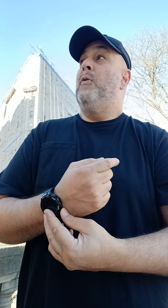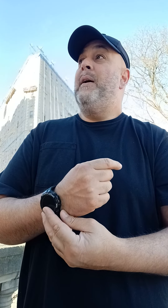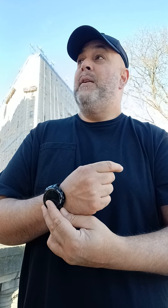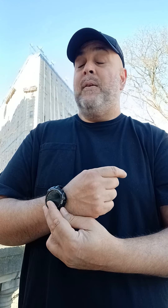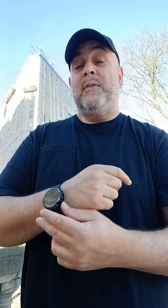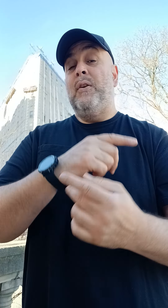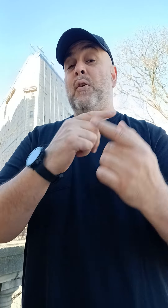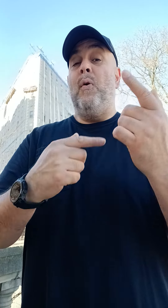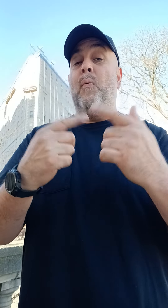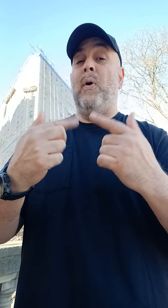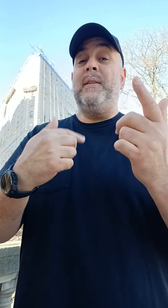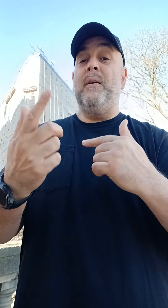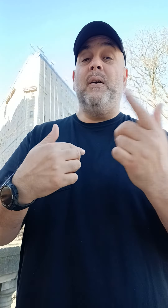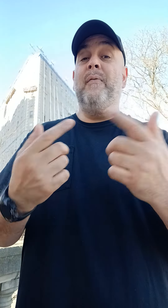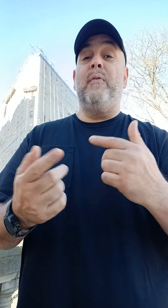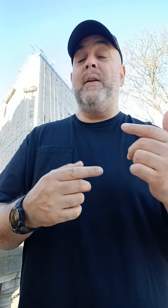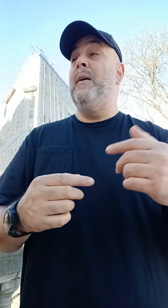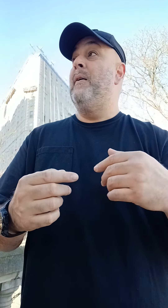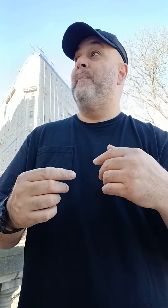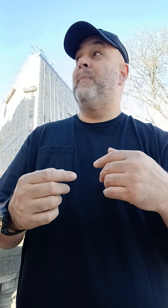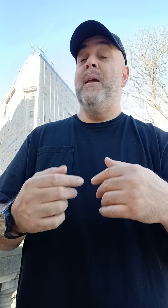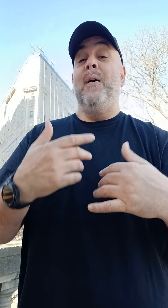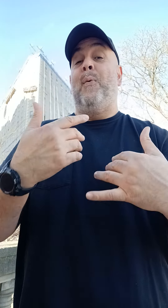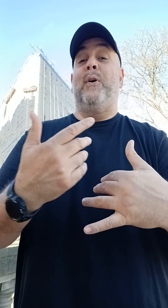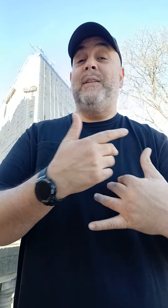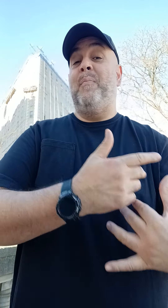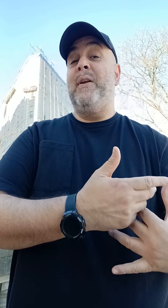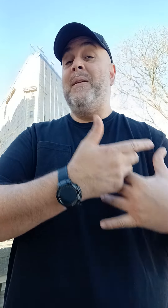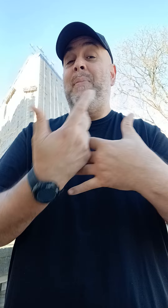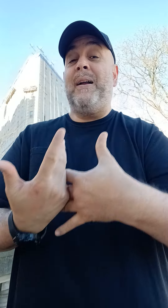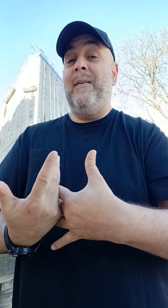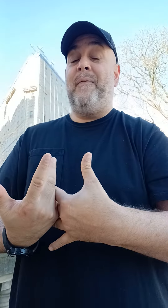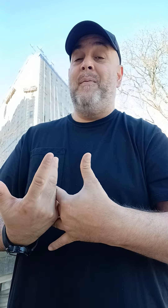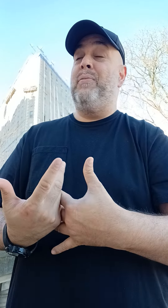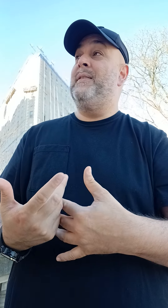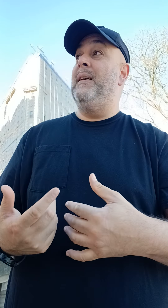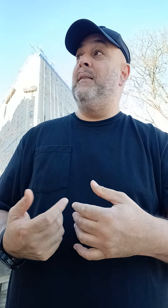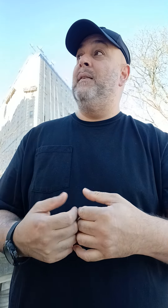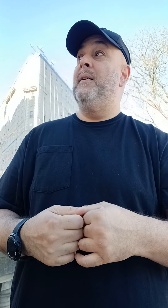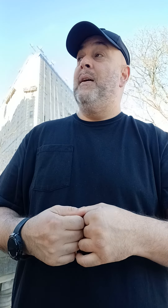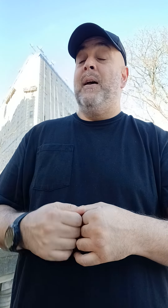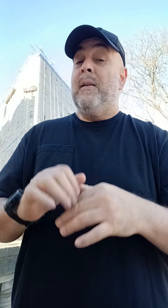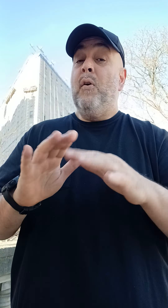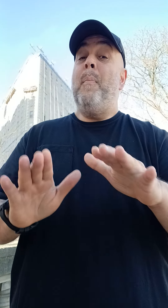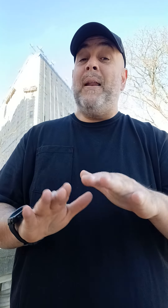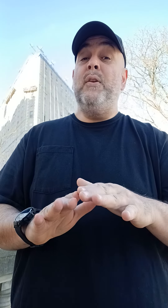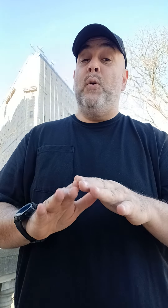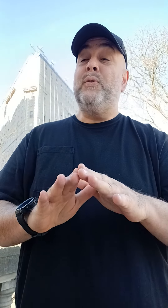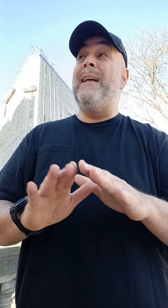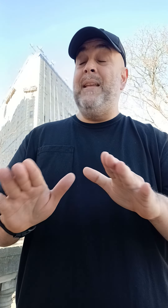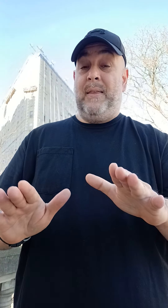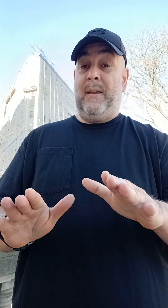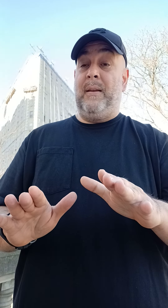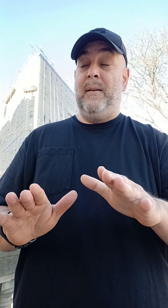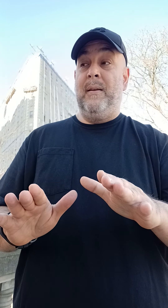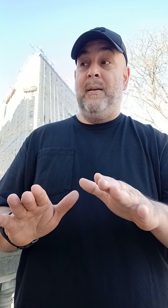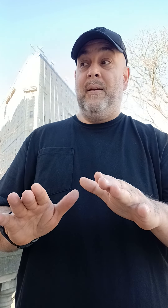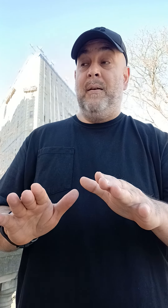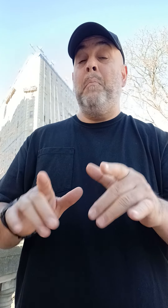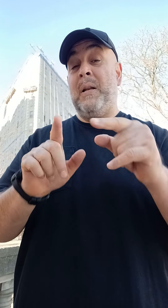nobody is going to know what they're covering, what they're bringing back up from Brazil. Nobody knows anything. But